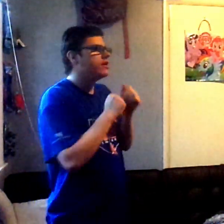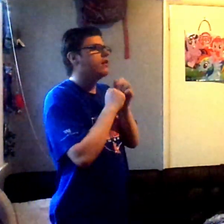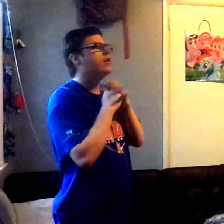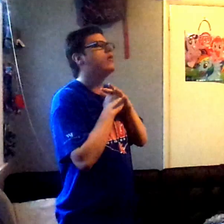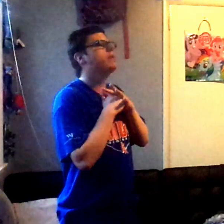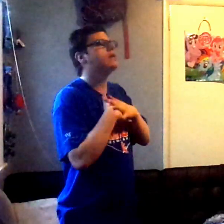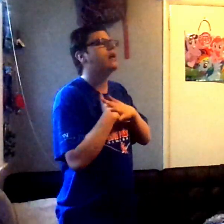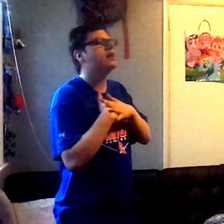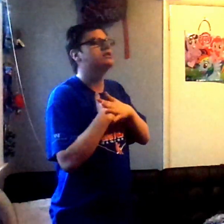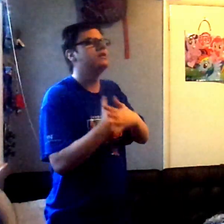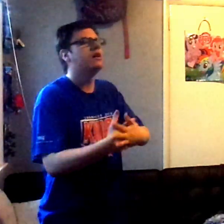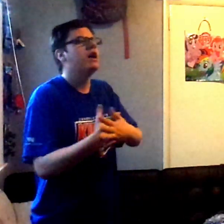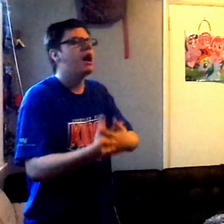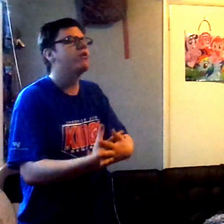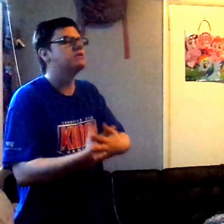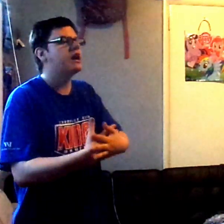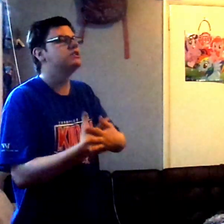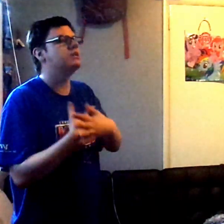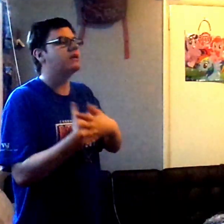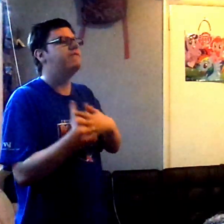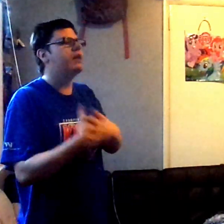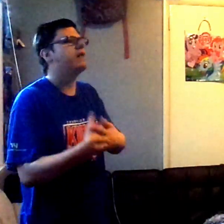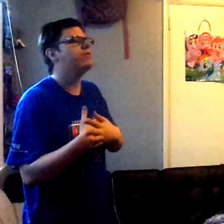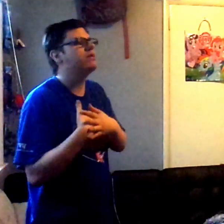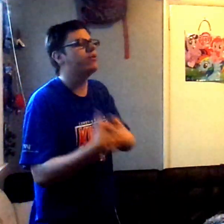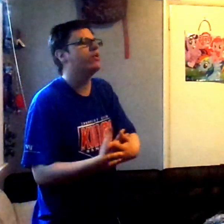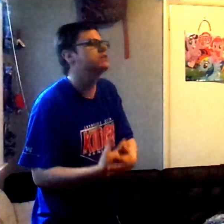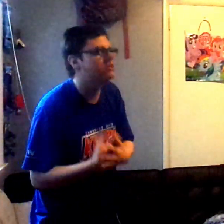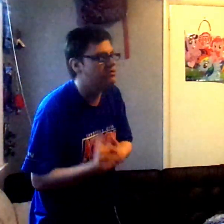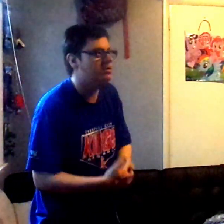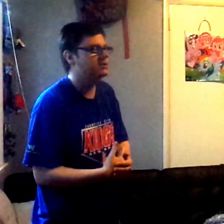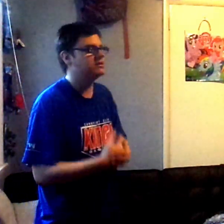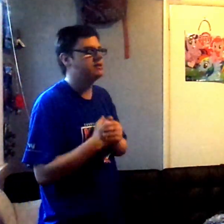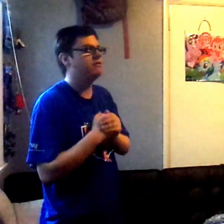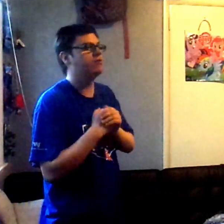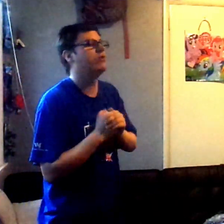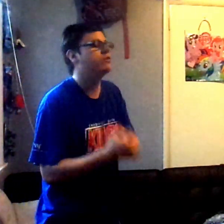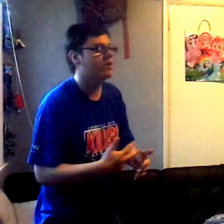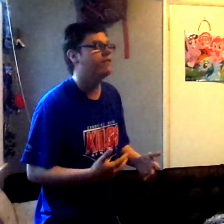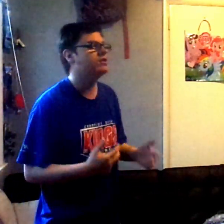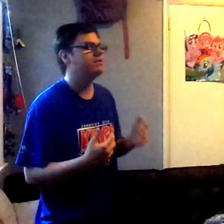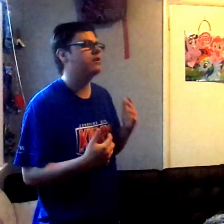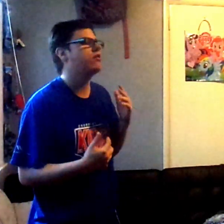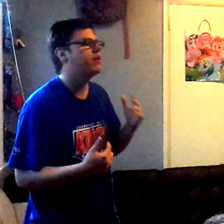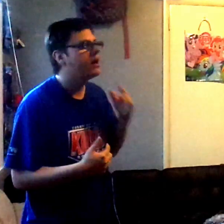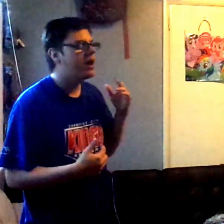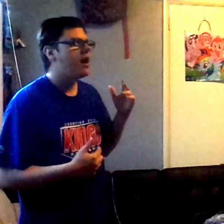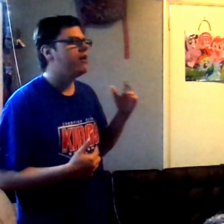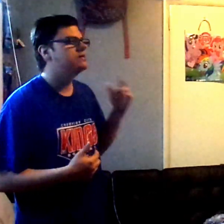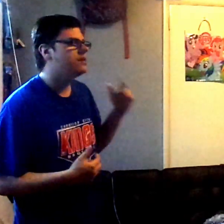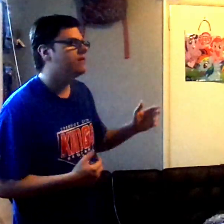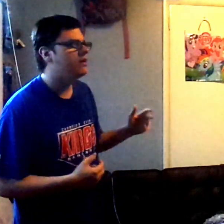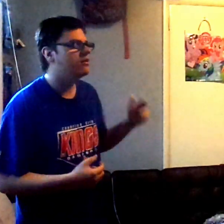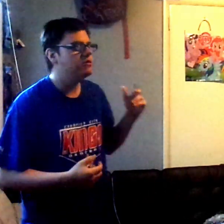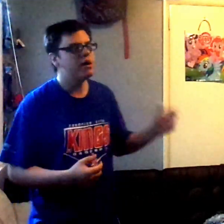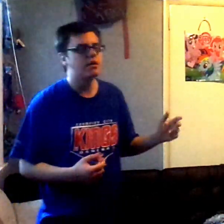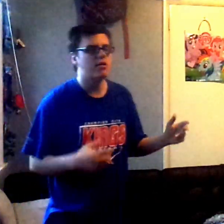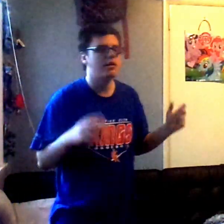Oh my gosh, and I was actually like a fan from the original 2007-2012 version of iCarly, highly sent a video to iCarly, but